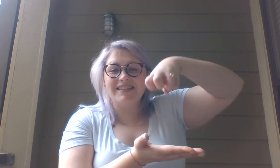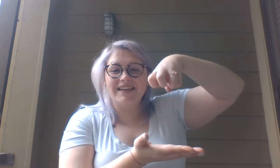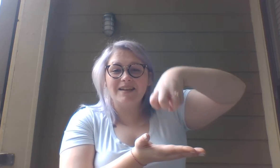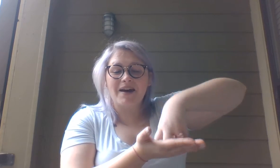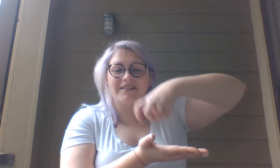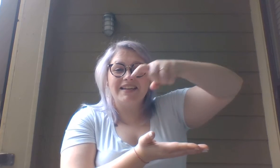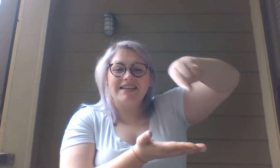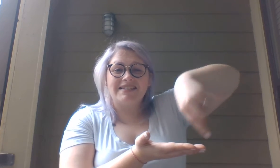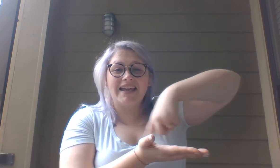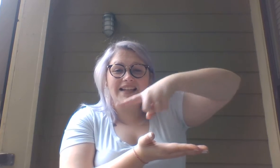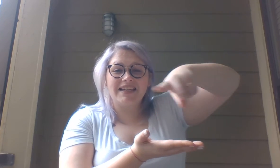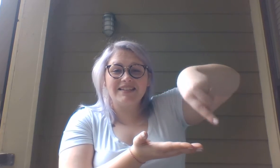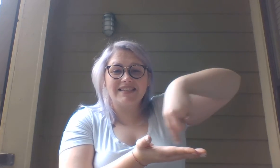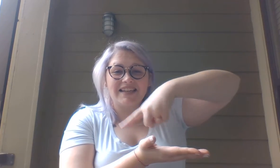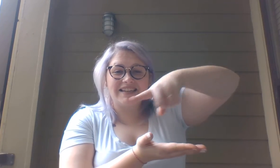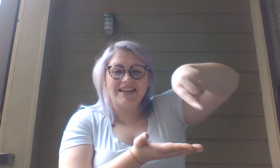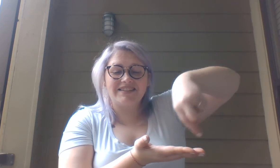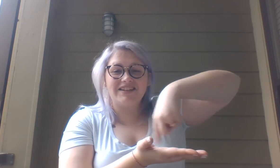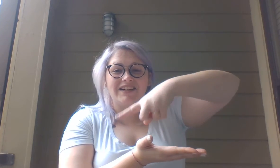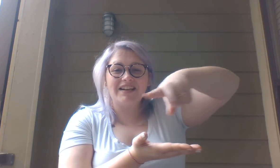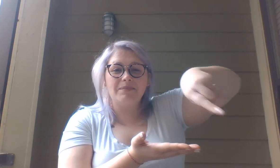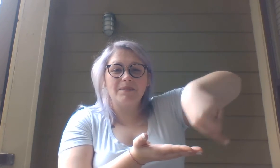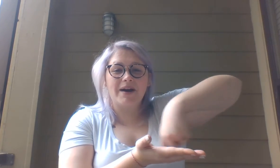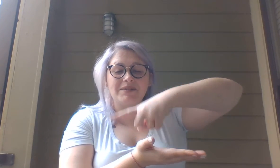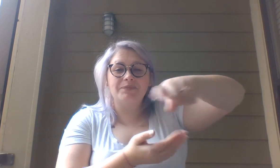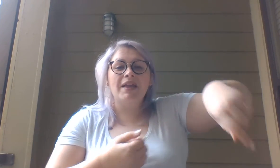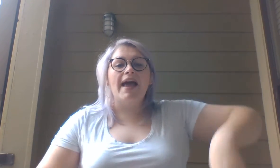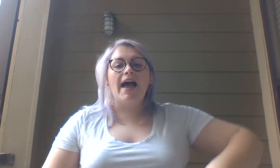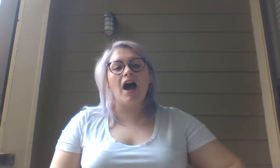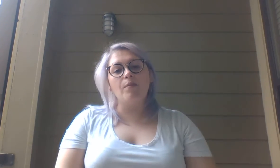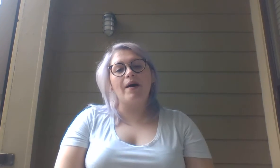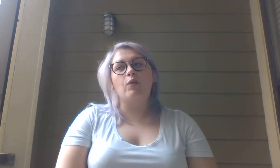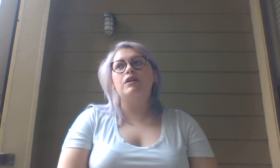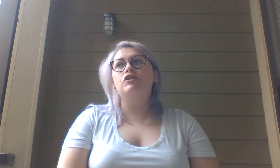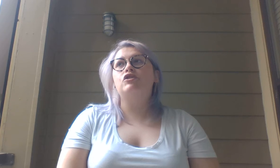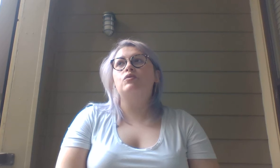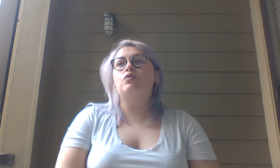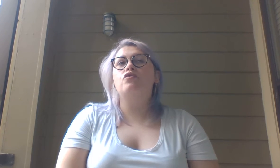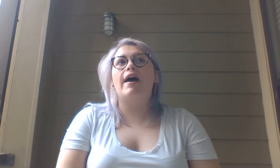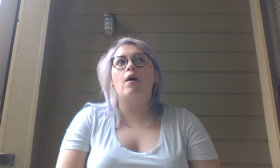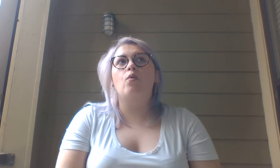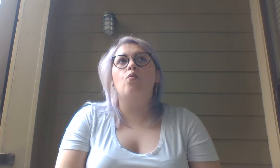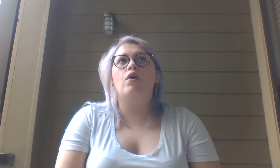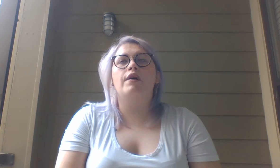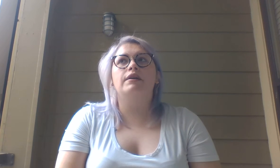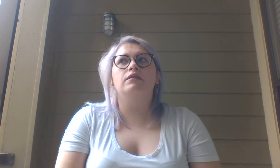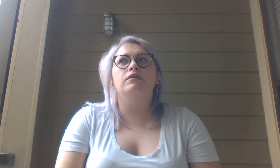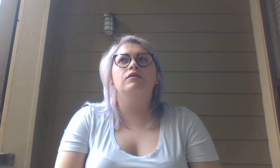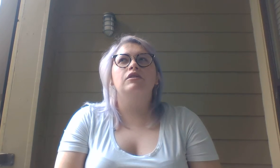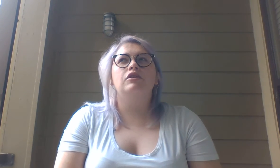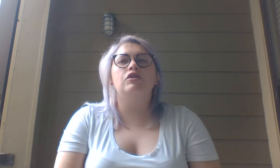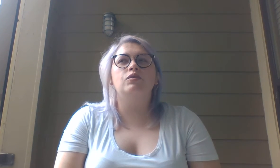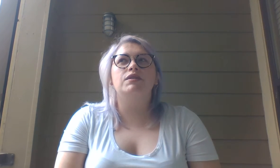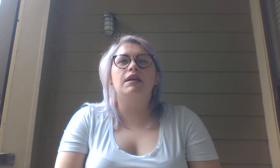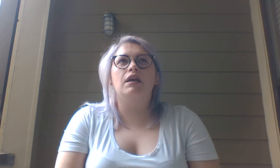can't get him out. Take a little stick and stir him about. How about we do that one using